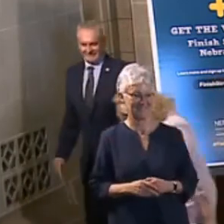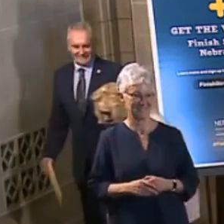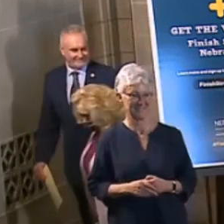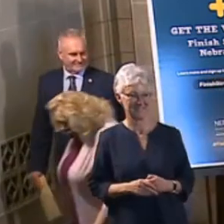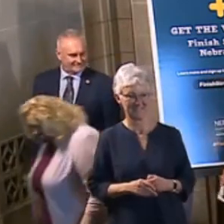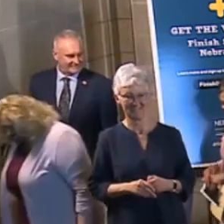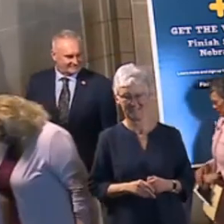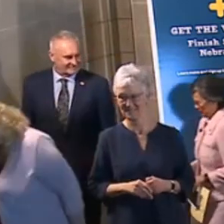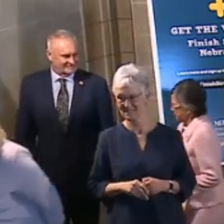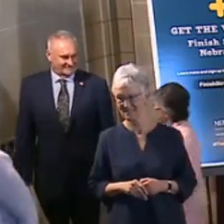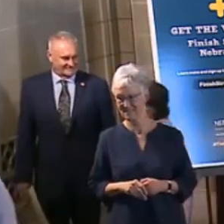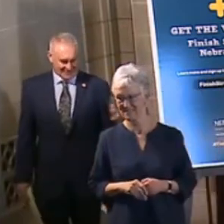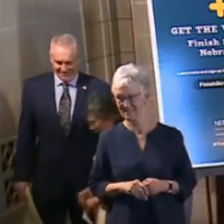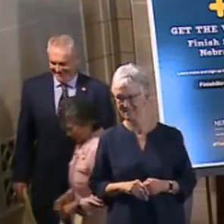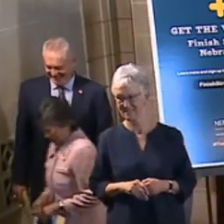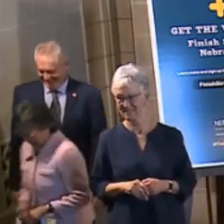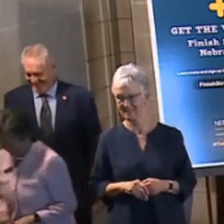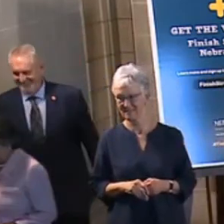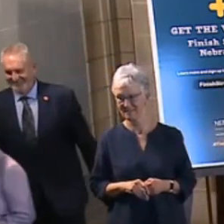All right.